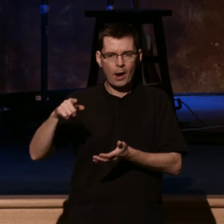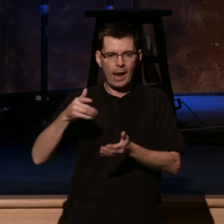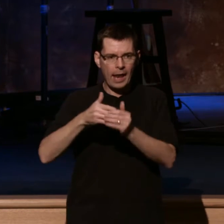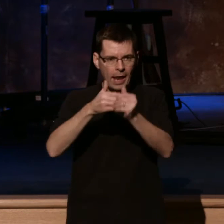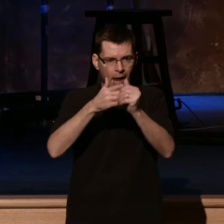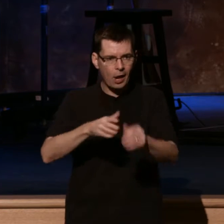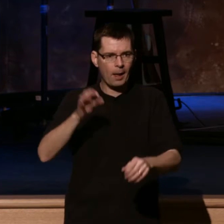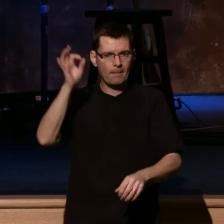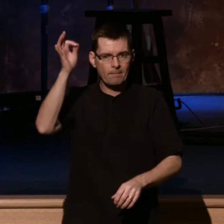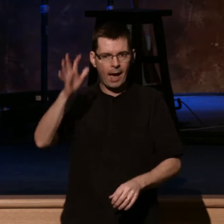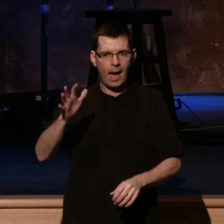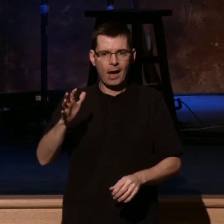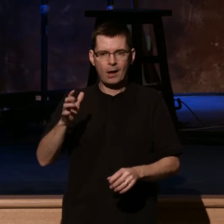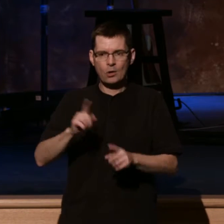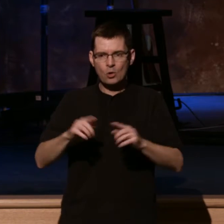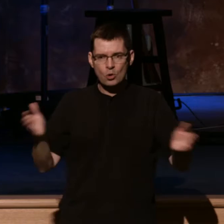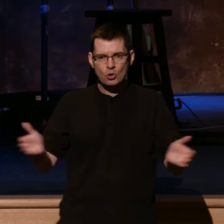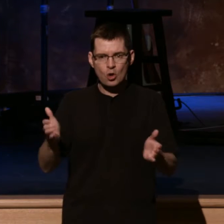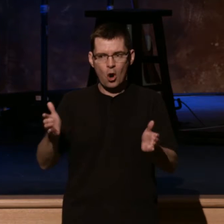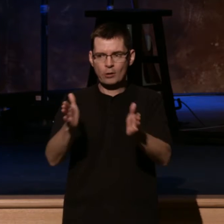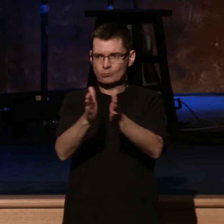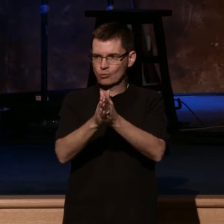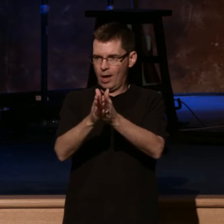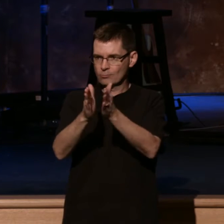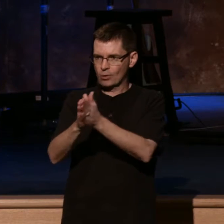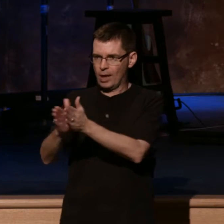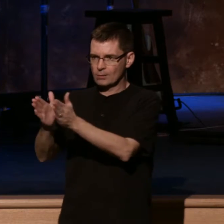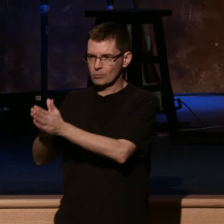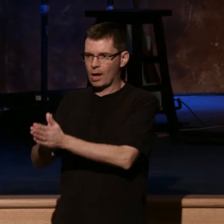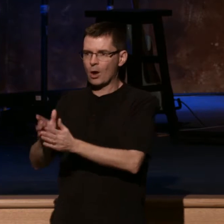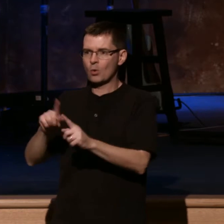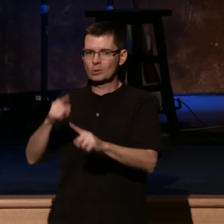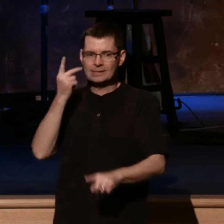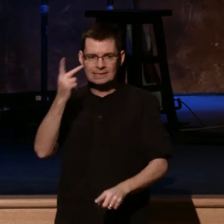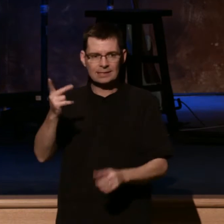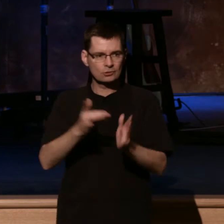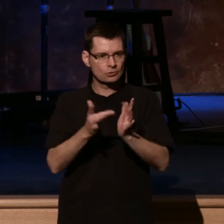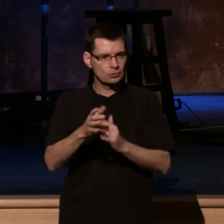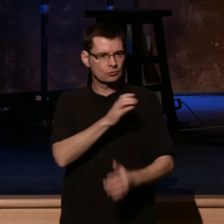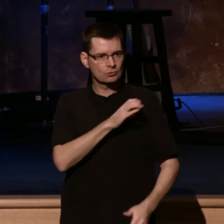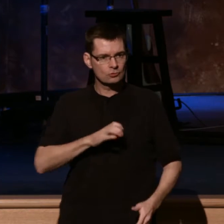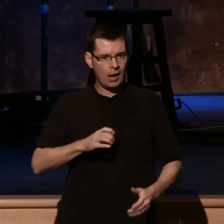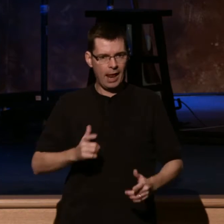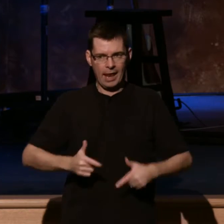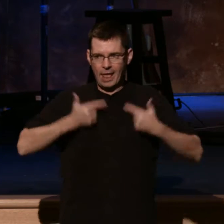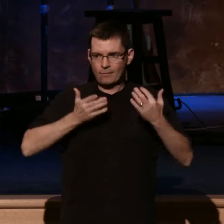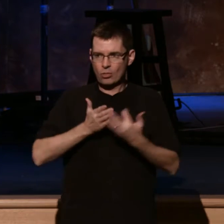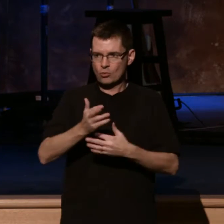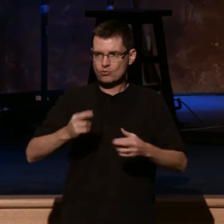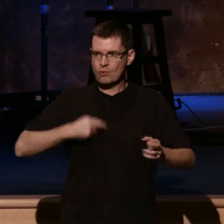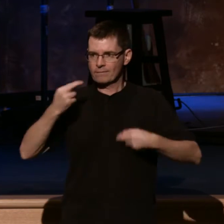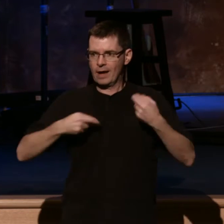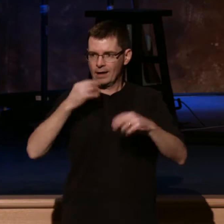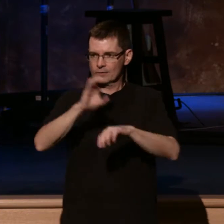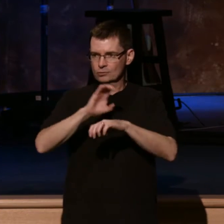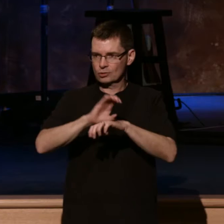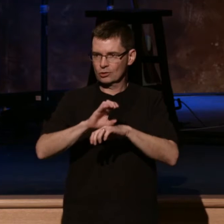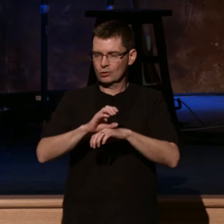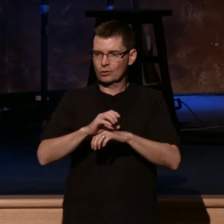cultures of prayer so that we might indeed see Jesus Christ living through a revived church. And in so many ways, Robbie